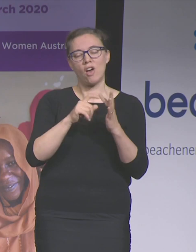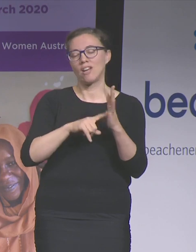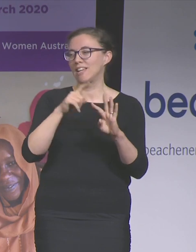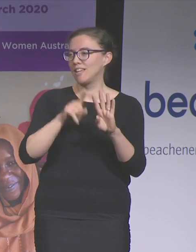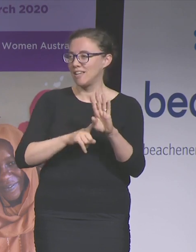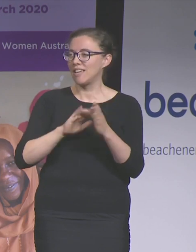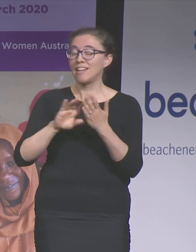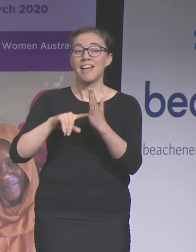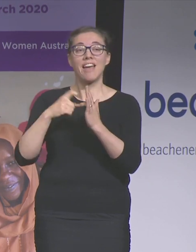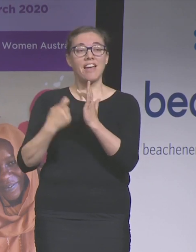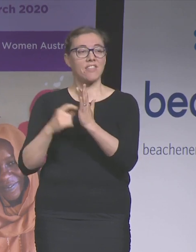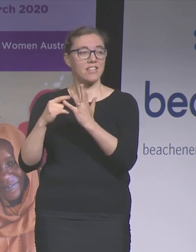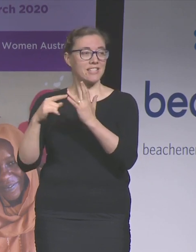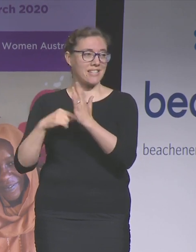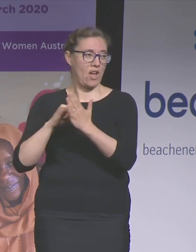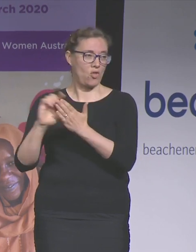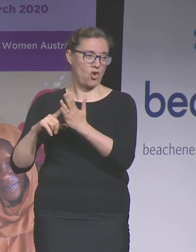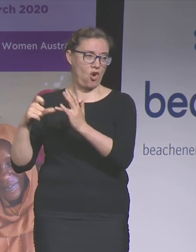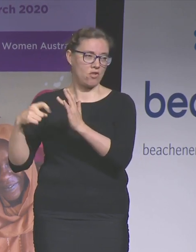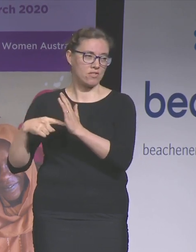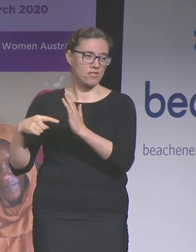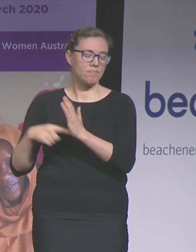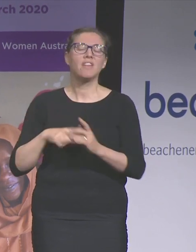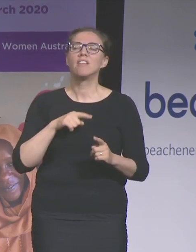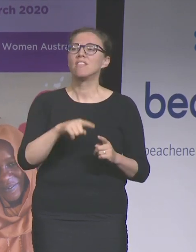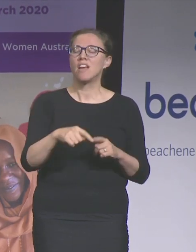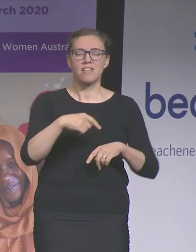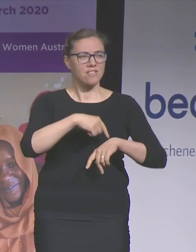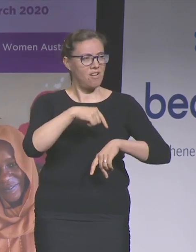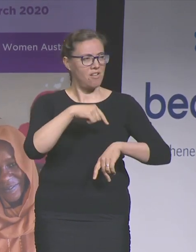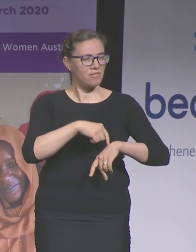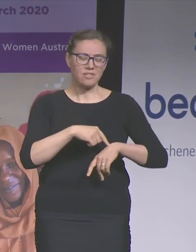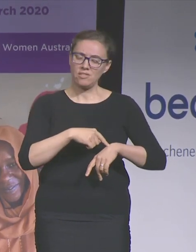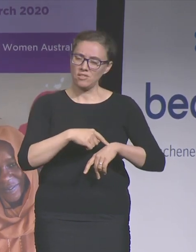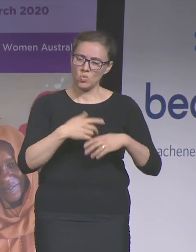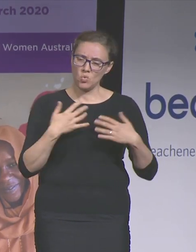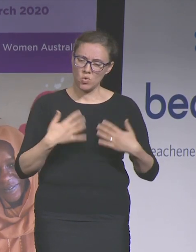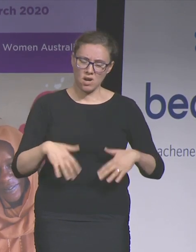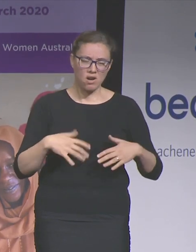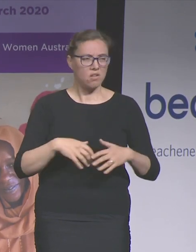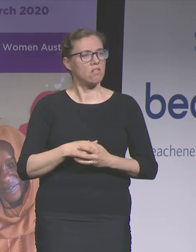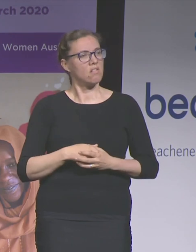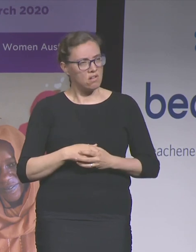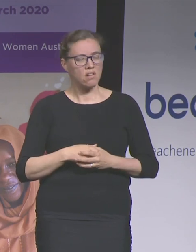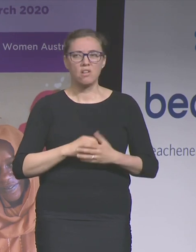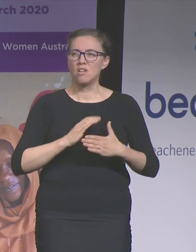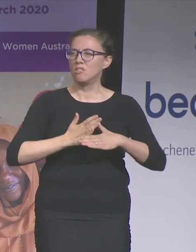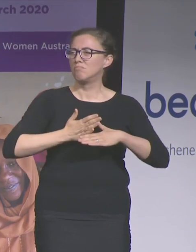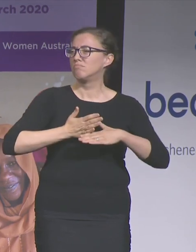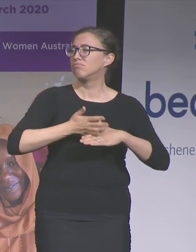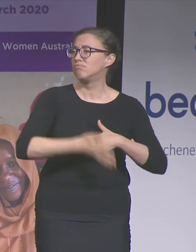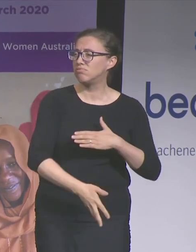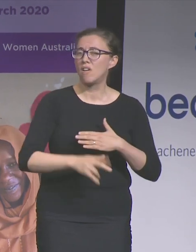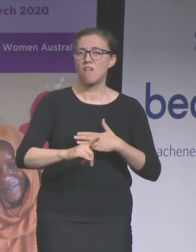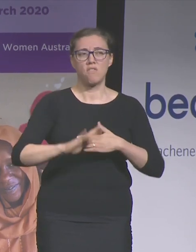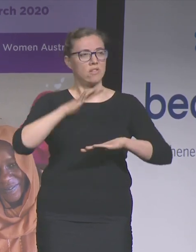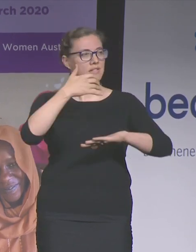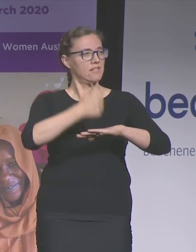And it struck me at the time about how much work we do in order to set this up every year.